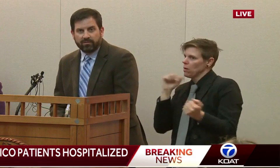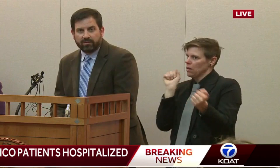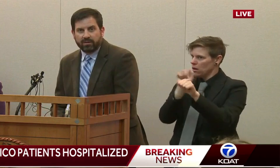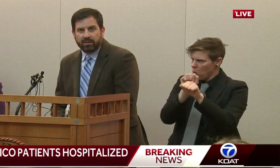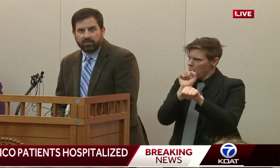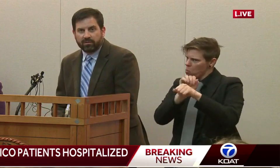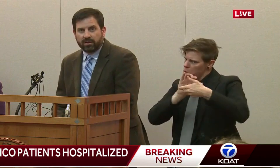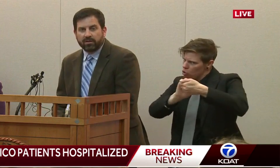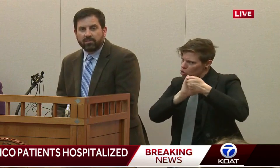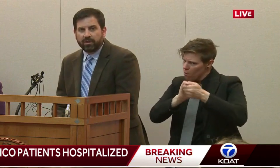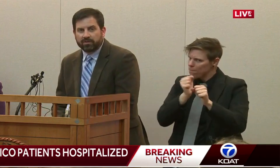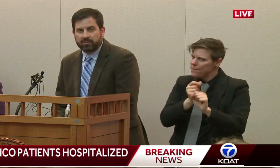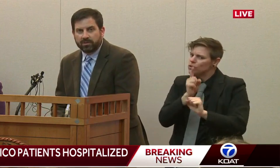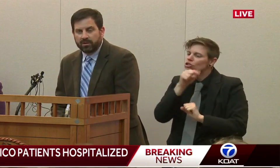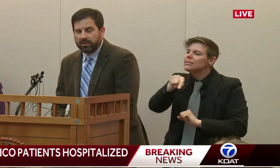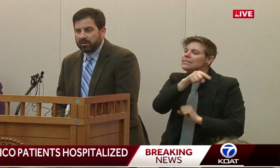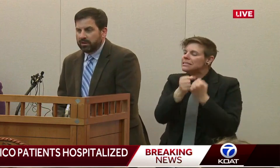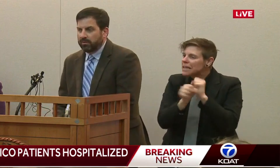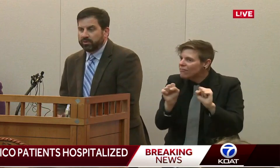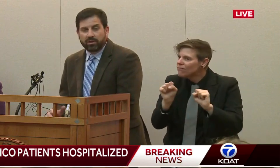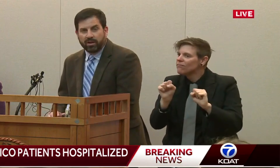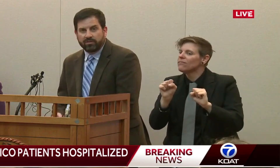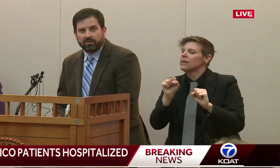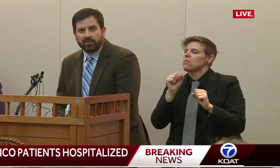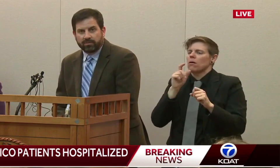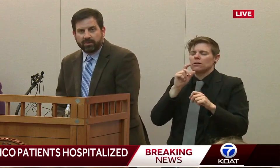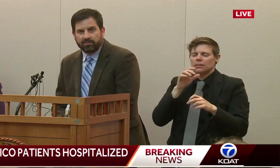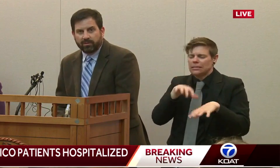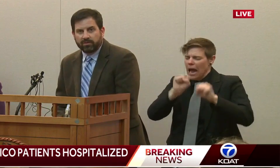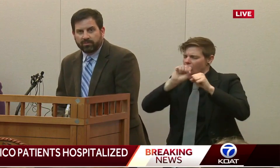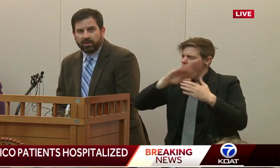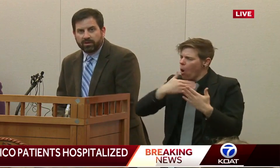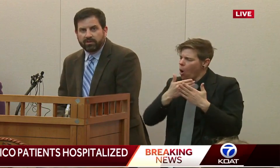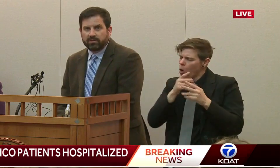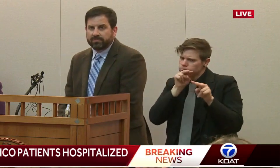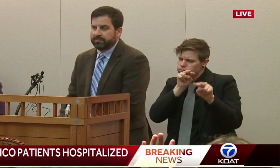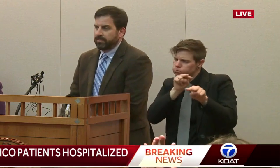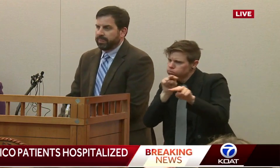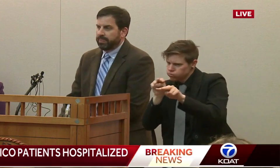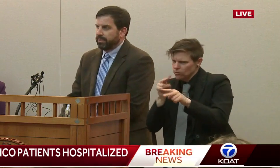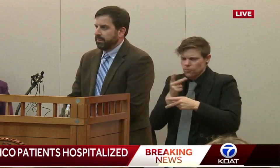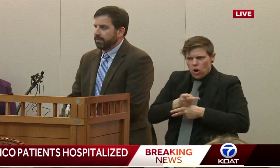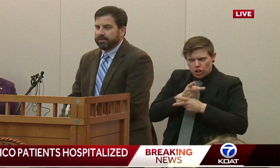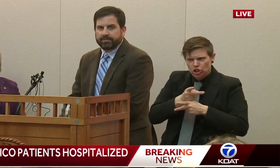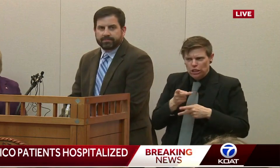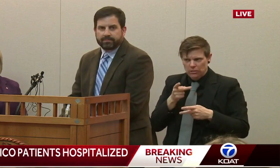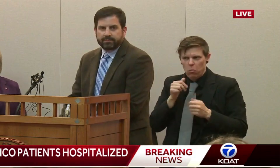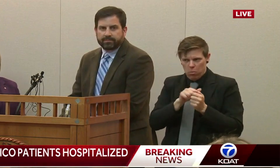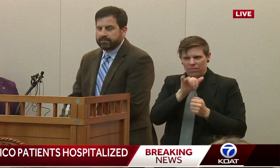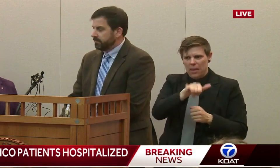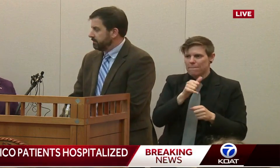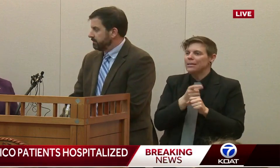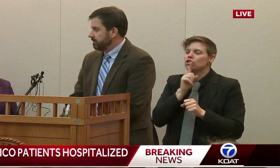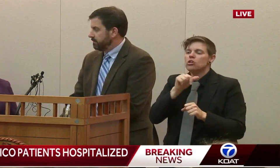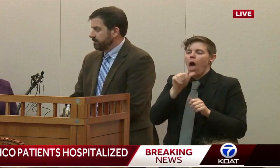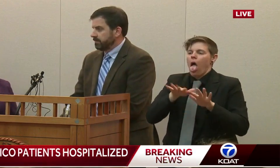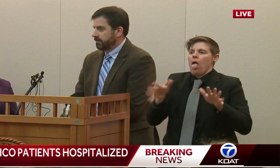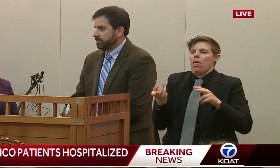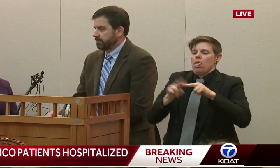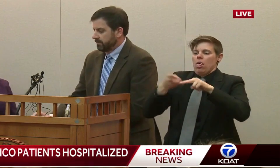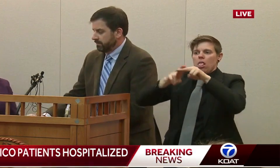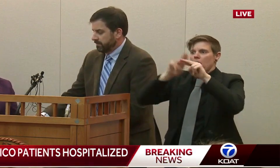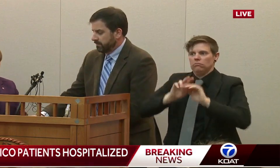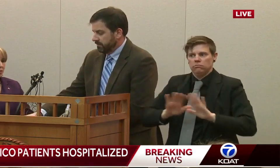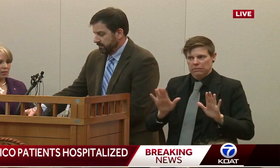sure they're safe and that we're taking all possible precautions to prevent further spread. I'm going to go to this side. I know that's